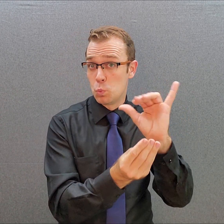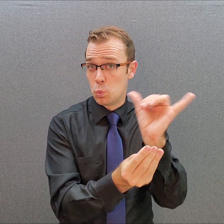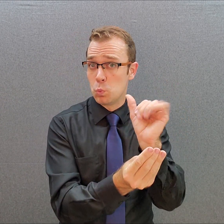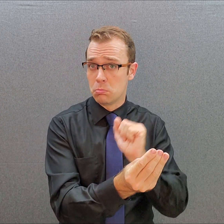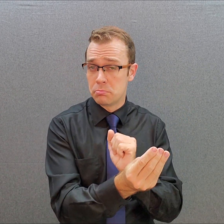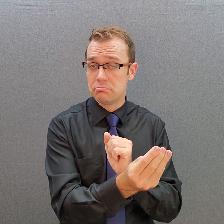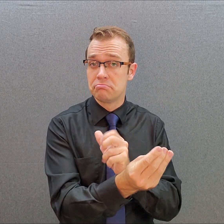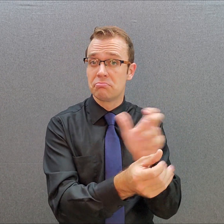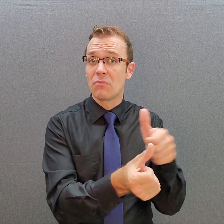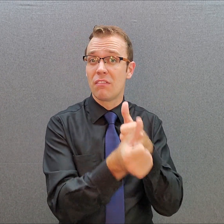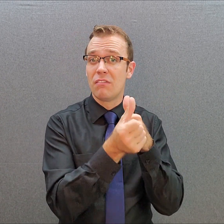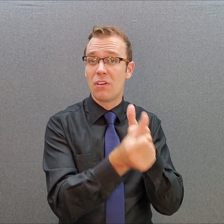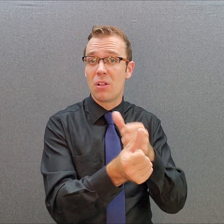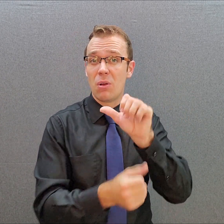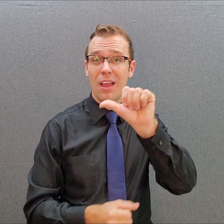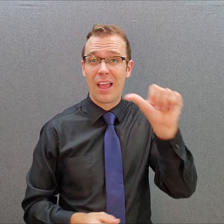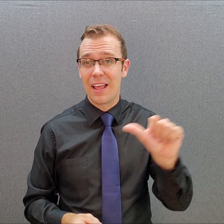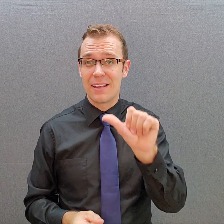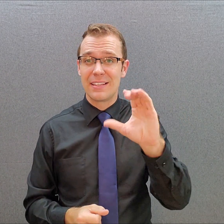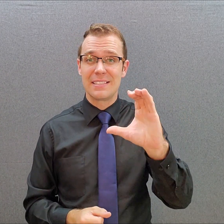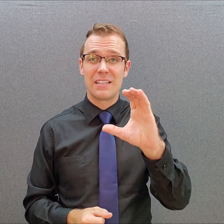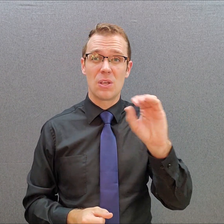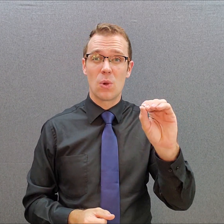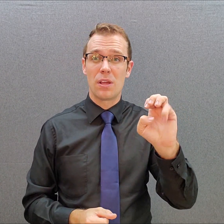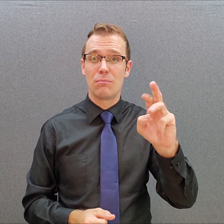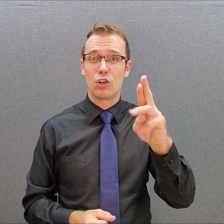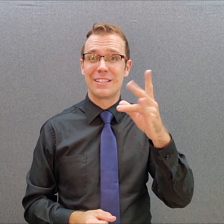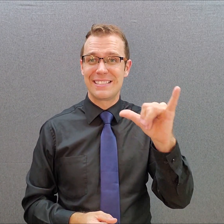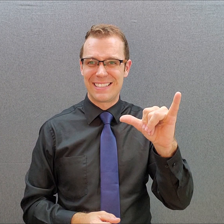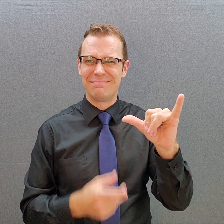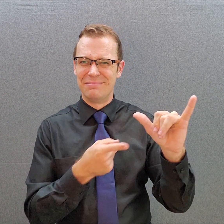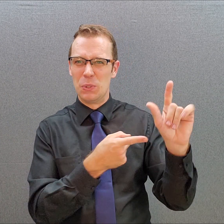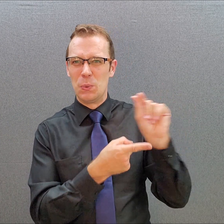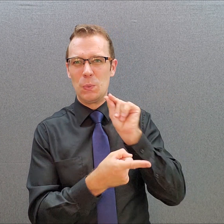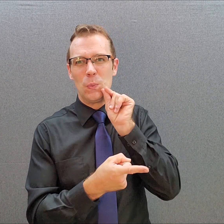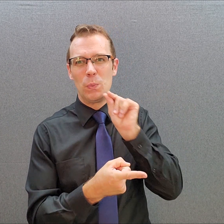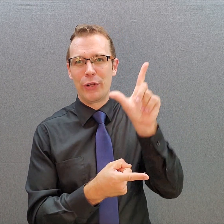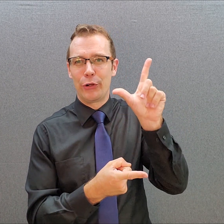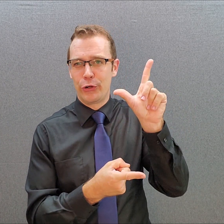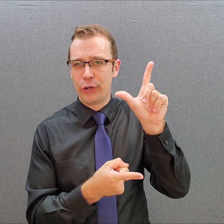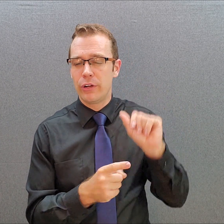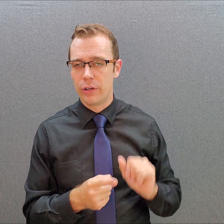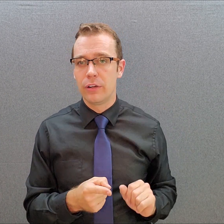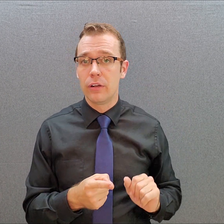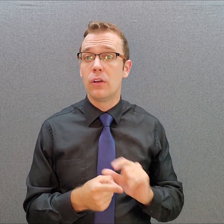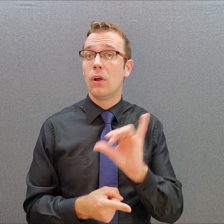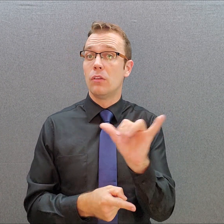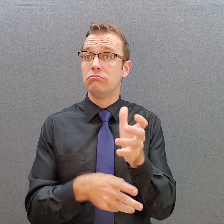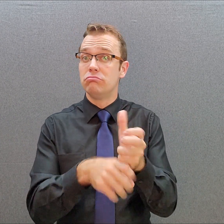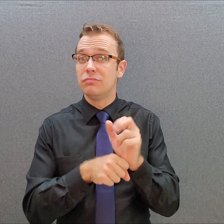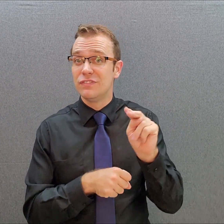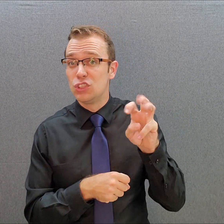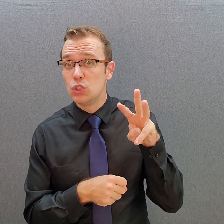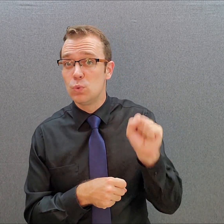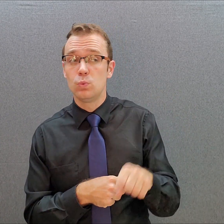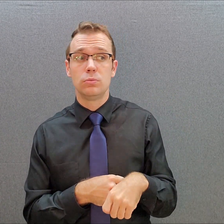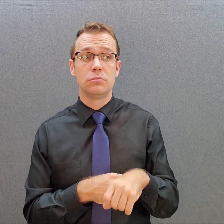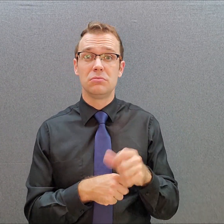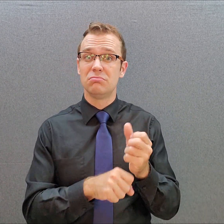follow at coemergency on Twitter. You can also receive news, preparedness,